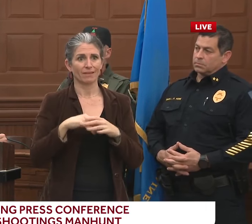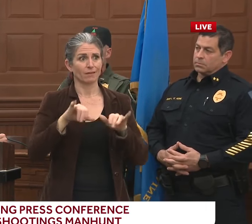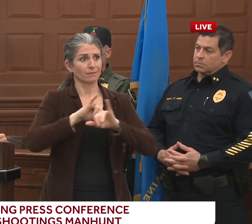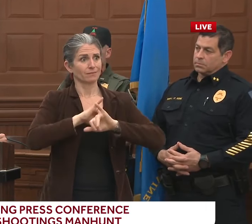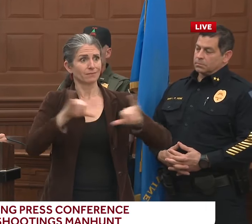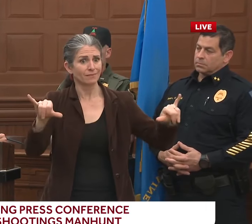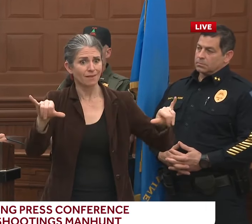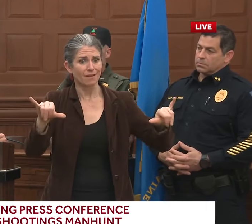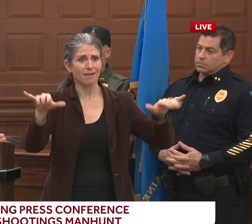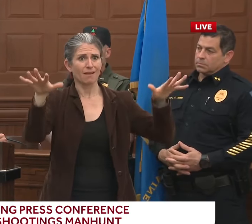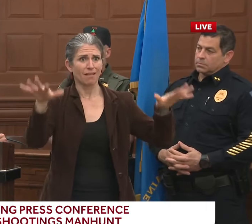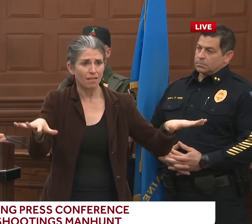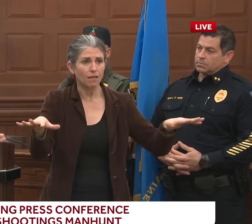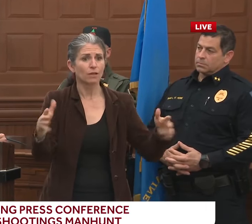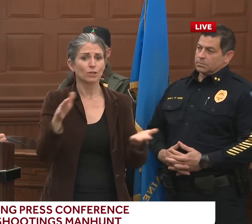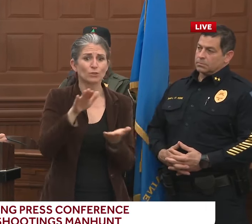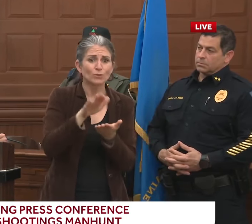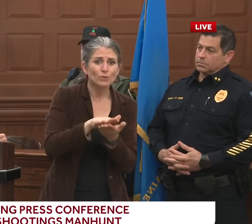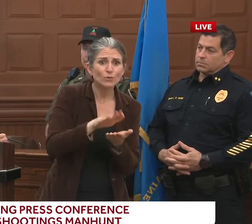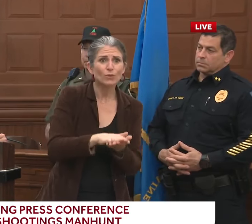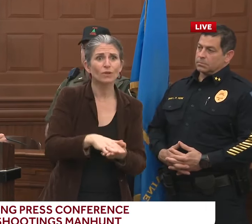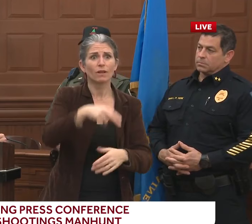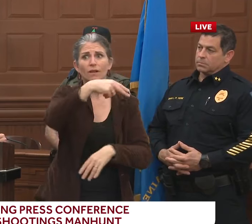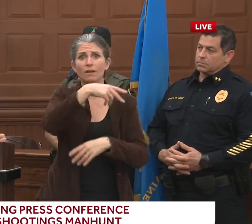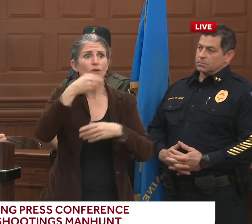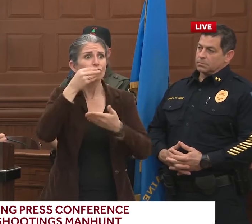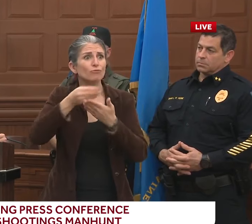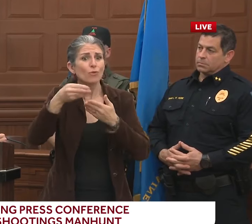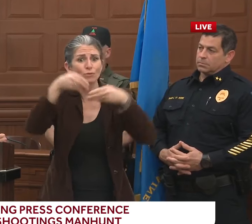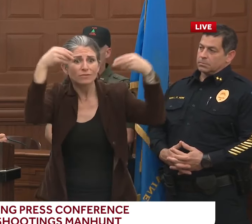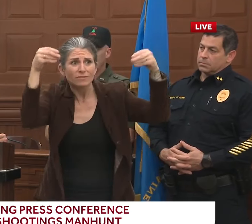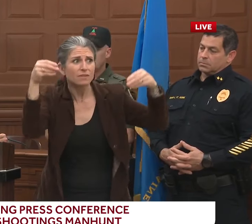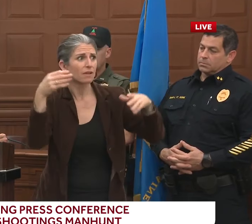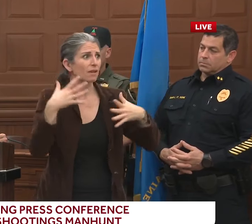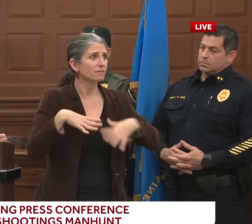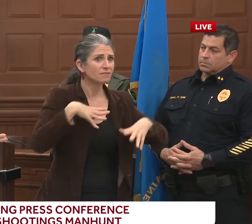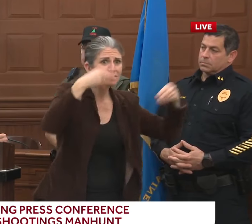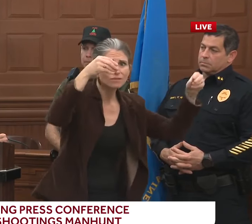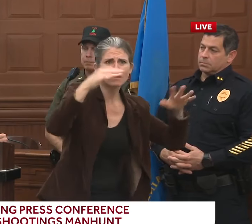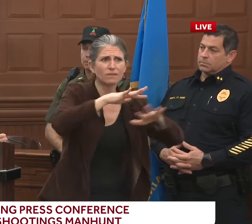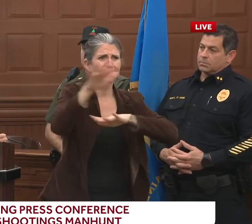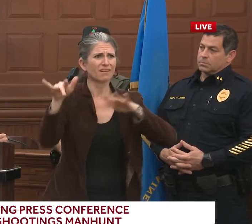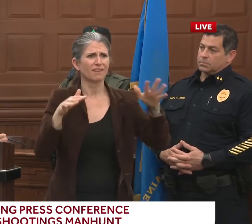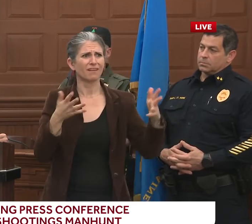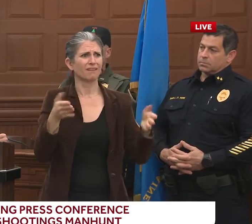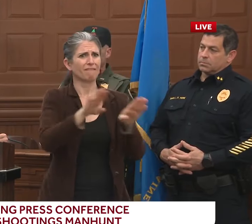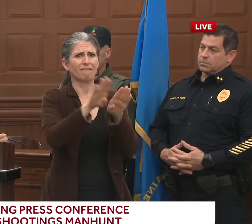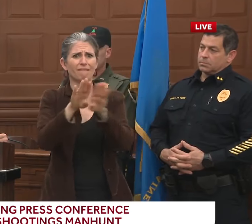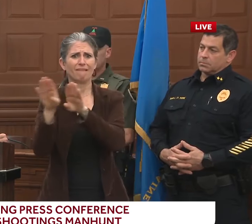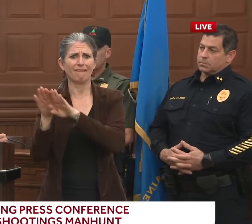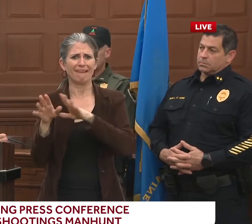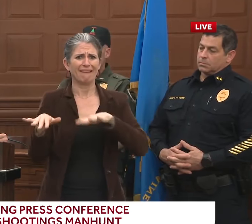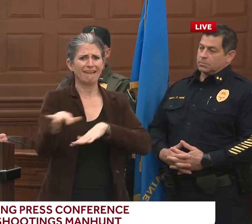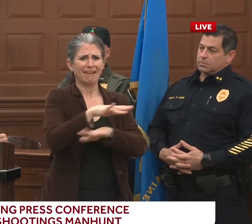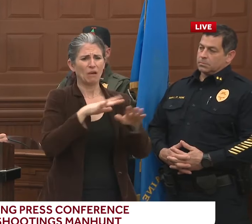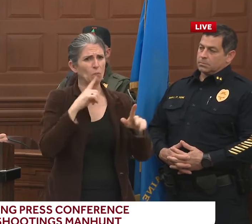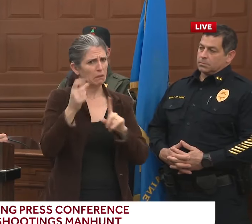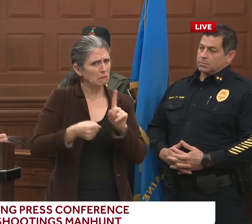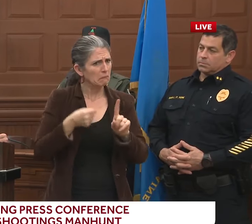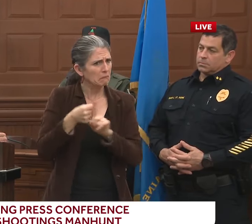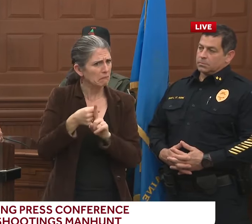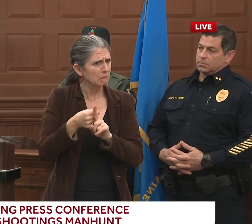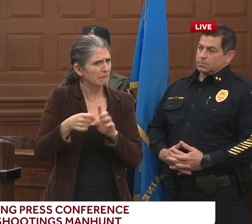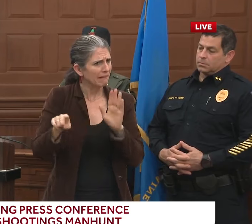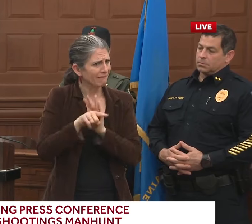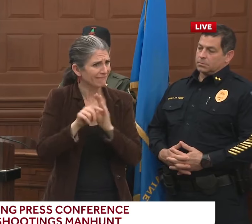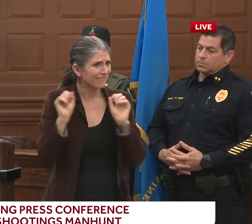schools and pharmacies and all those things. So we knew going in and have acknowledged that repeatedly that we know that that can have a negative impact on people. So the other side